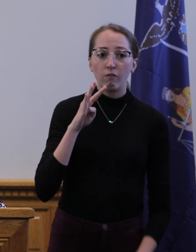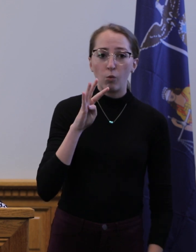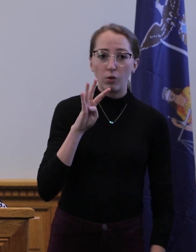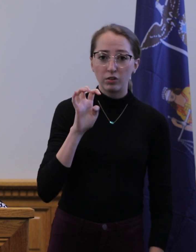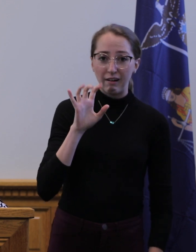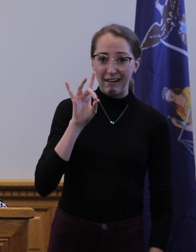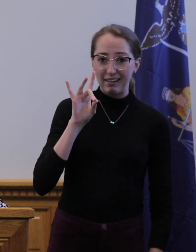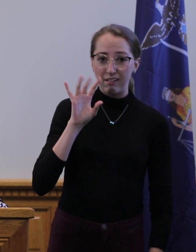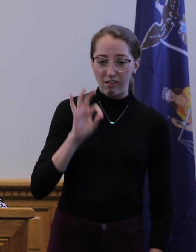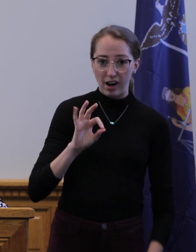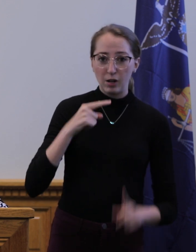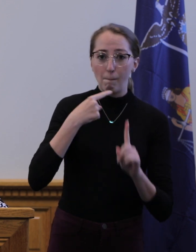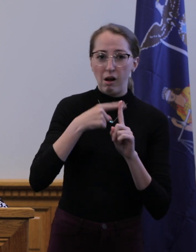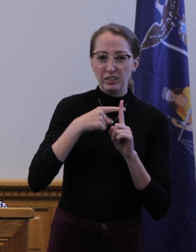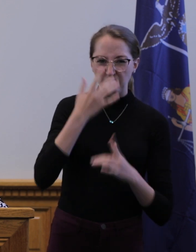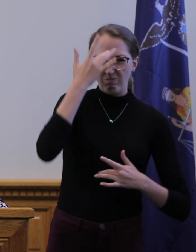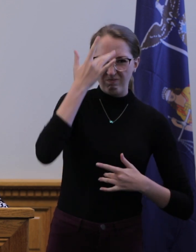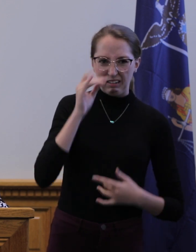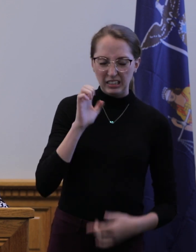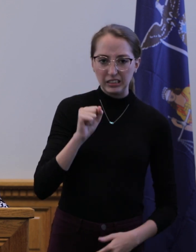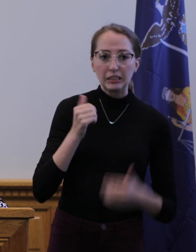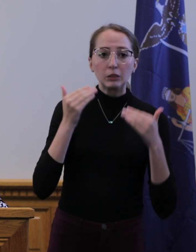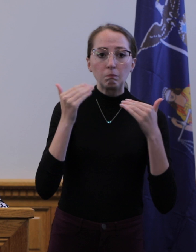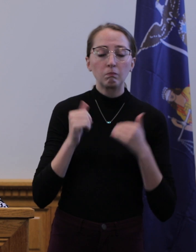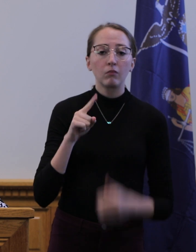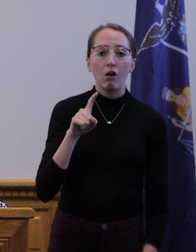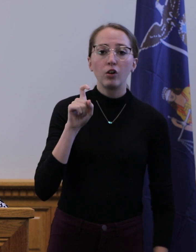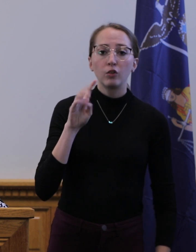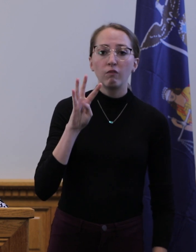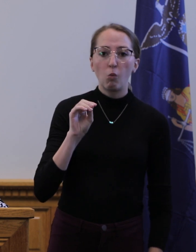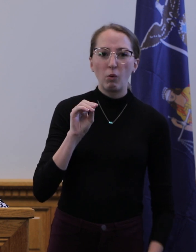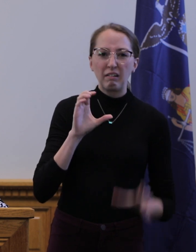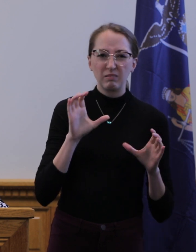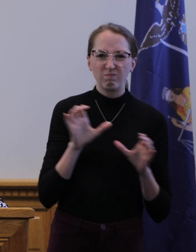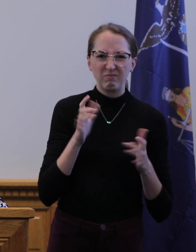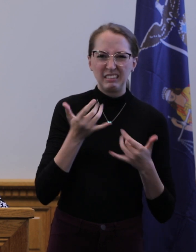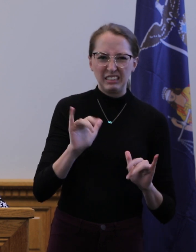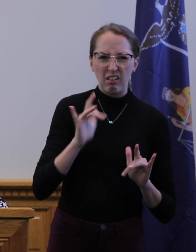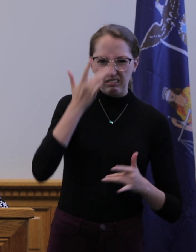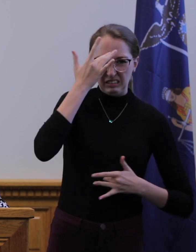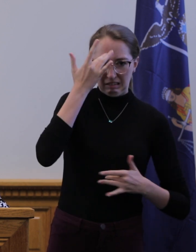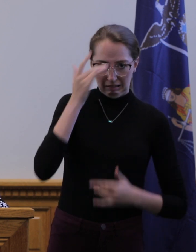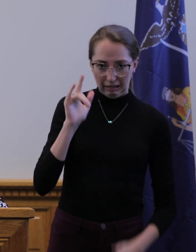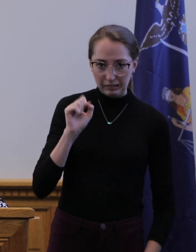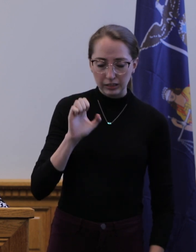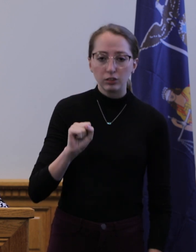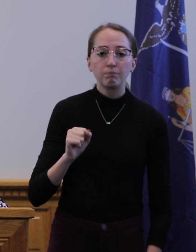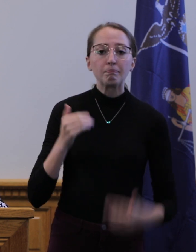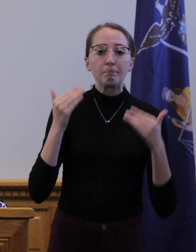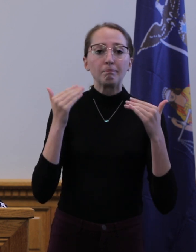positive cases. We have 140 active cases. We have